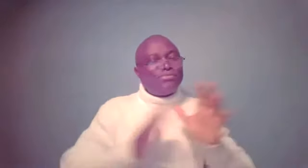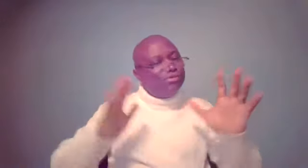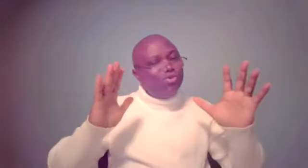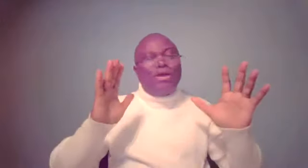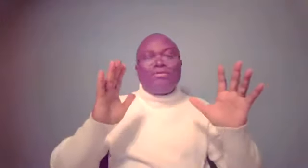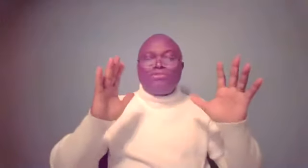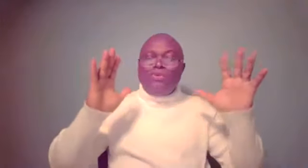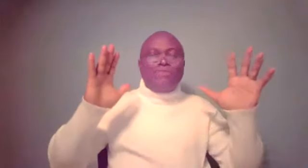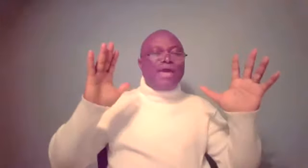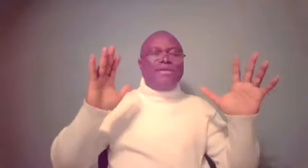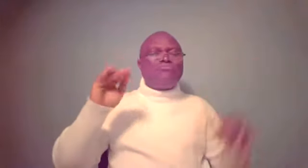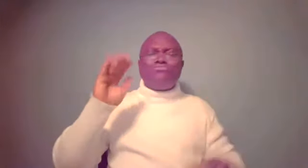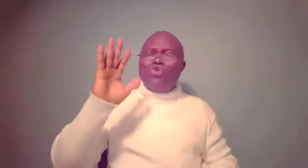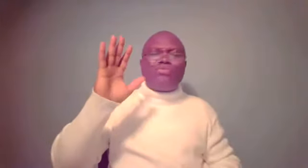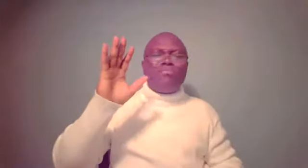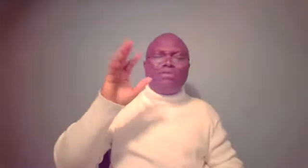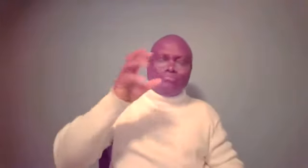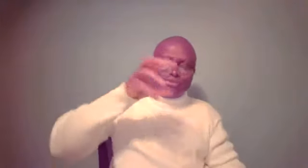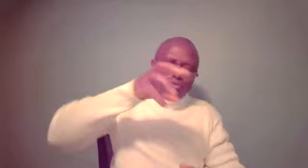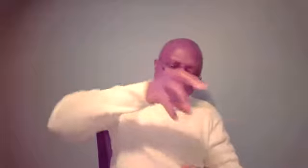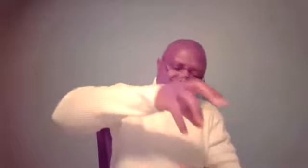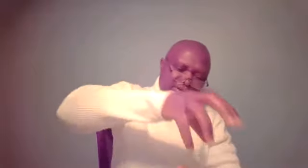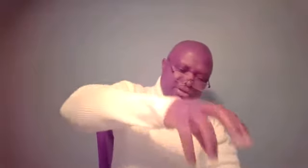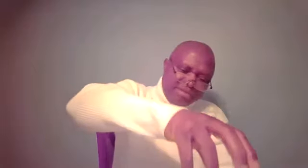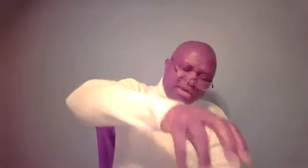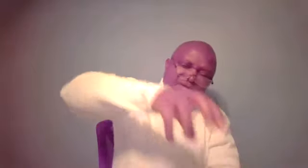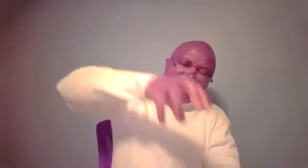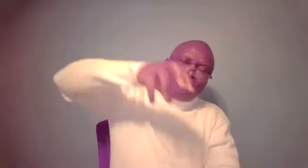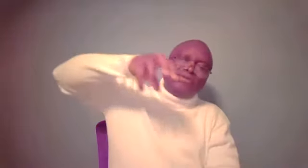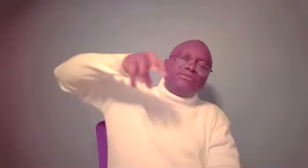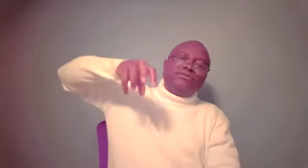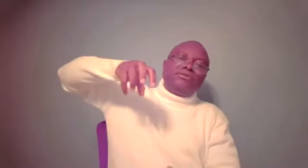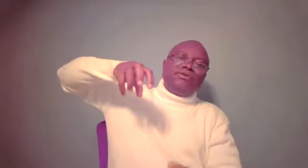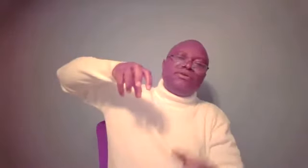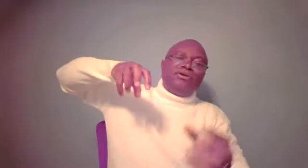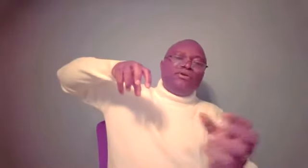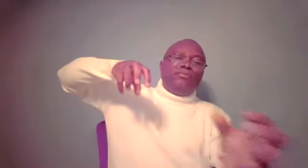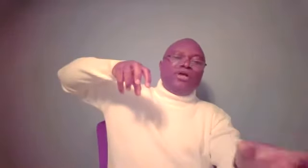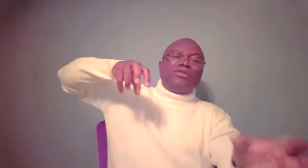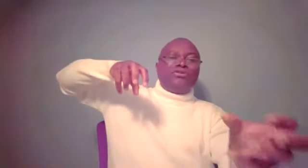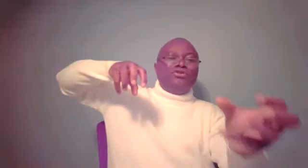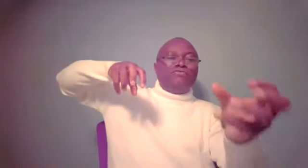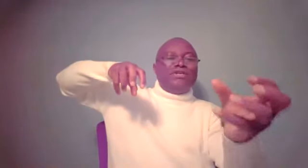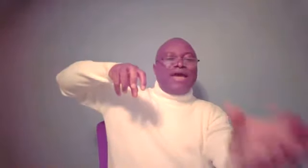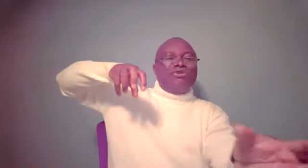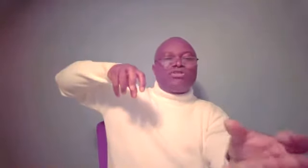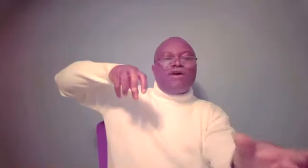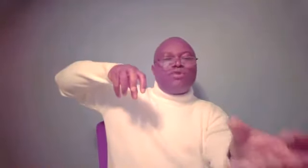You want to end it? No problem. Let me get me out of it. Let you've denied yourself the